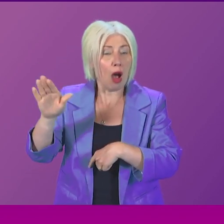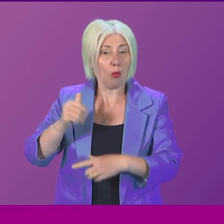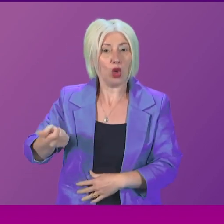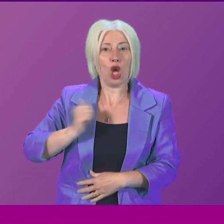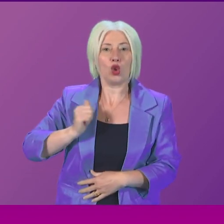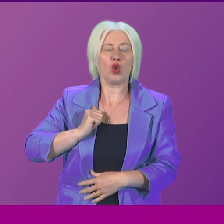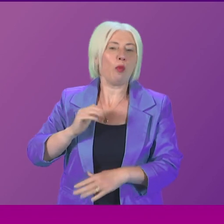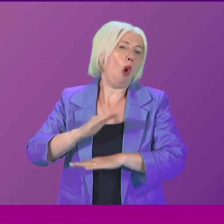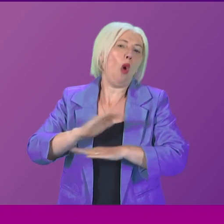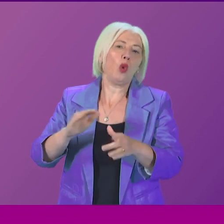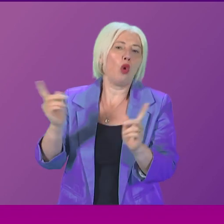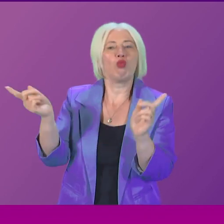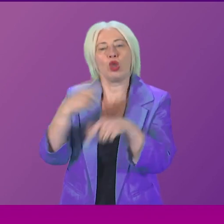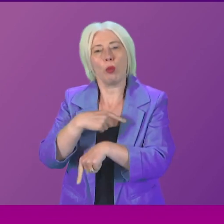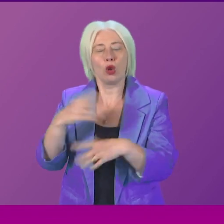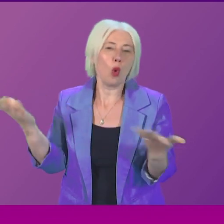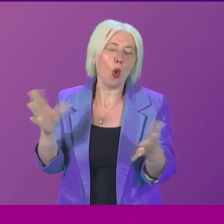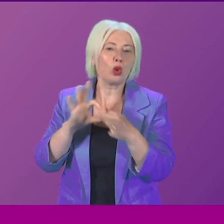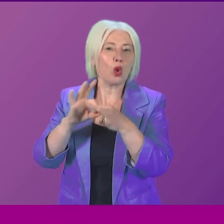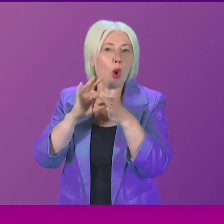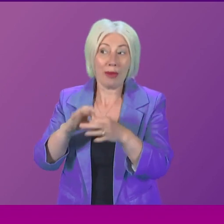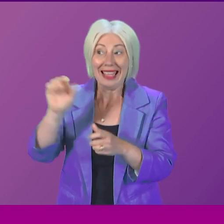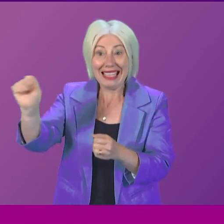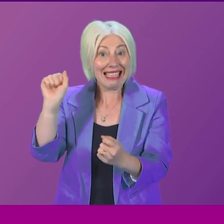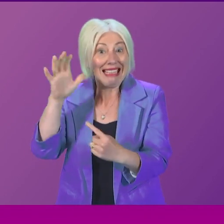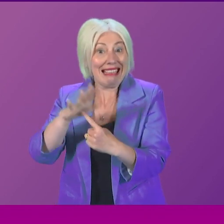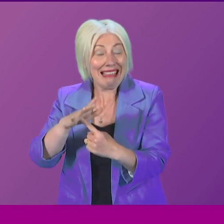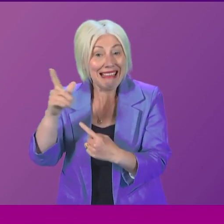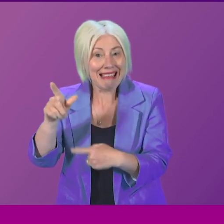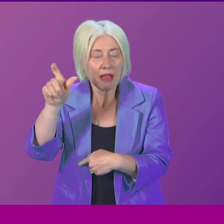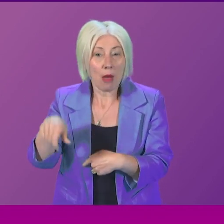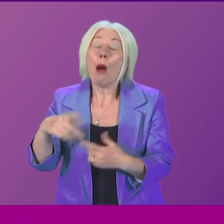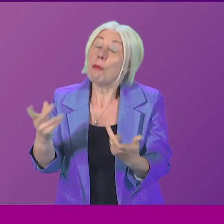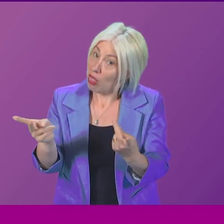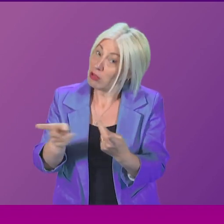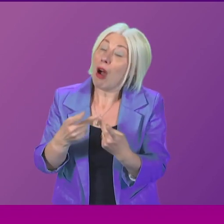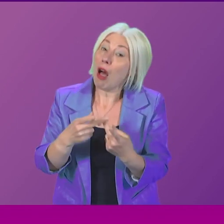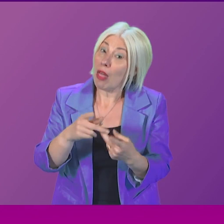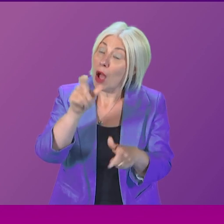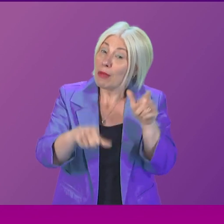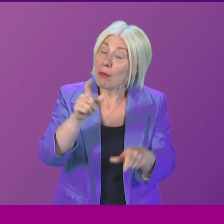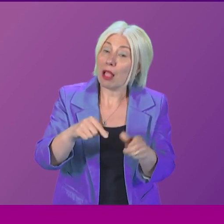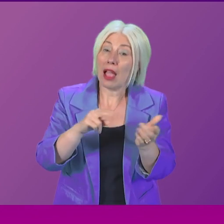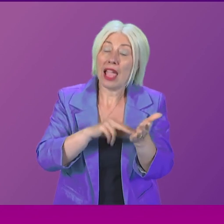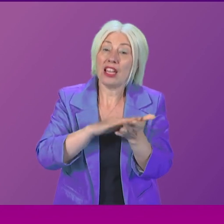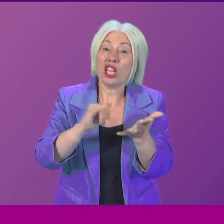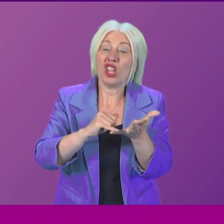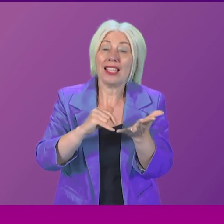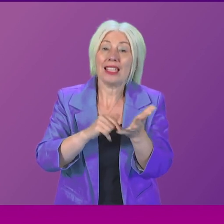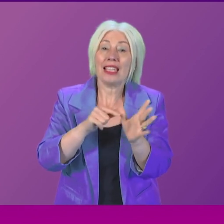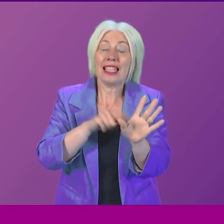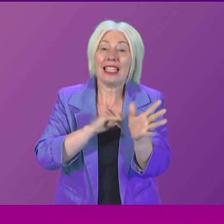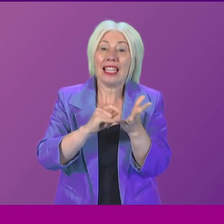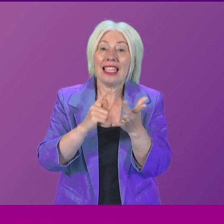respond or cooperate. He is a key part of this, but there are others at NHS Tayside and the victims that we need